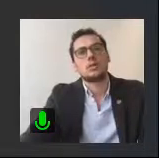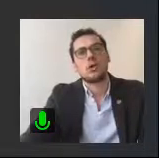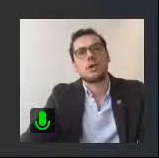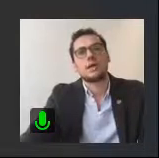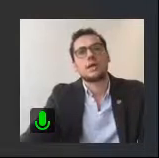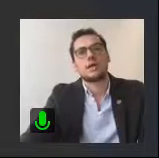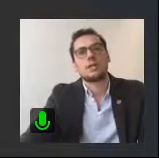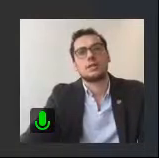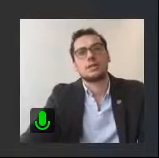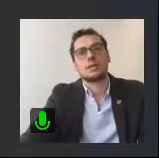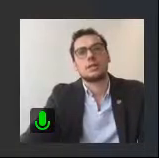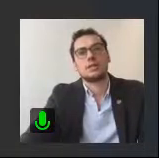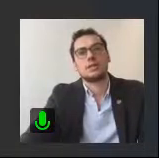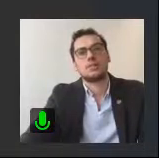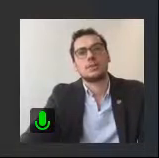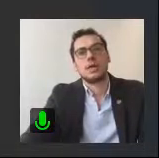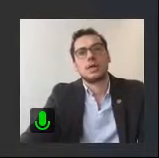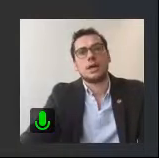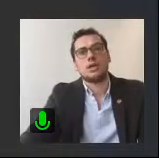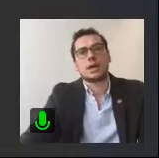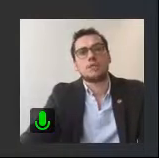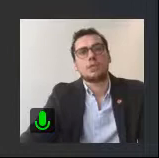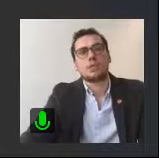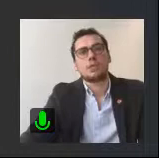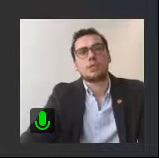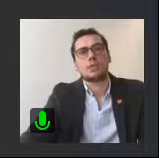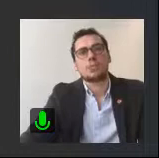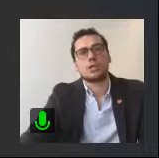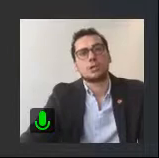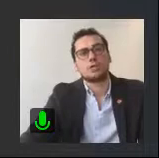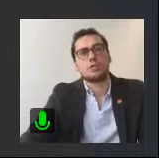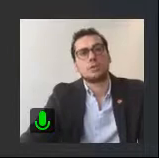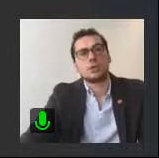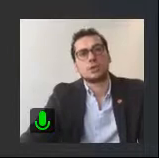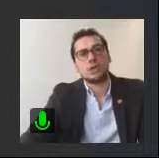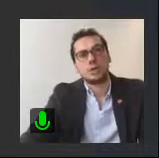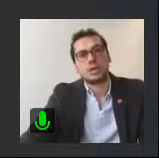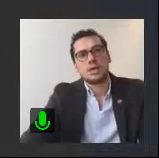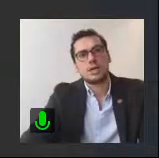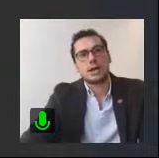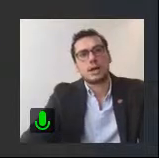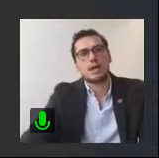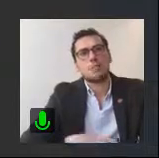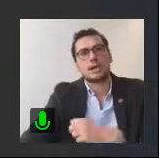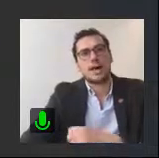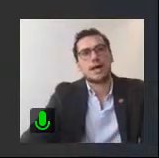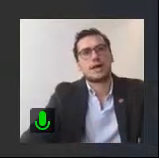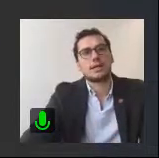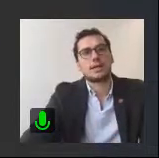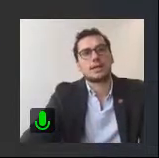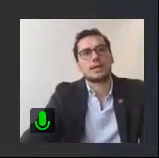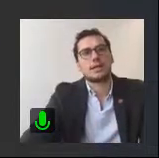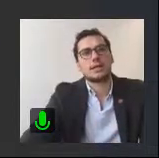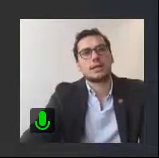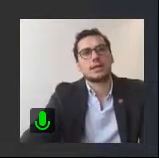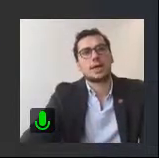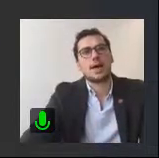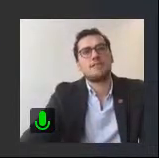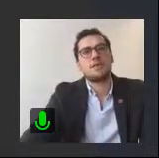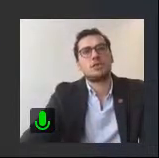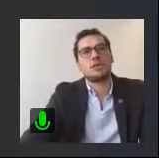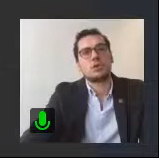are strongly interrogated. Check, for instance, this picture. For Germany, I plug the